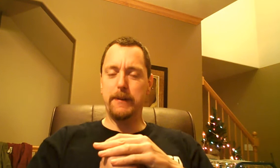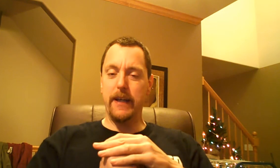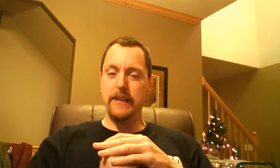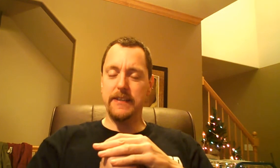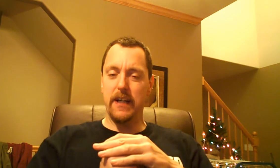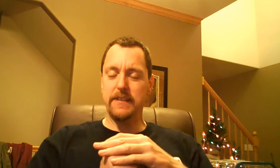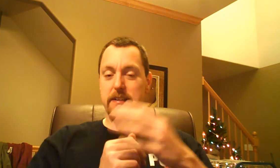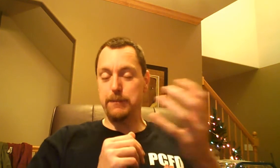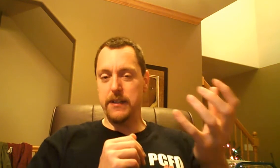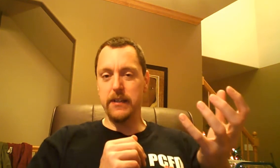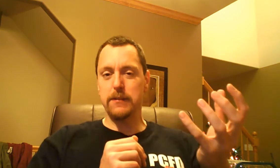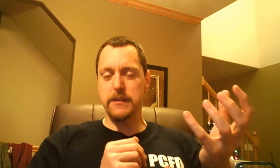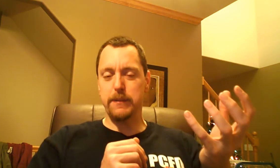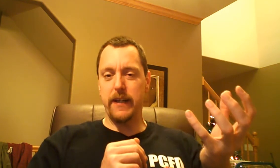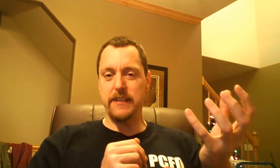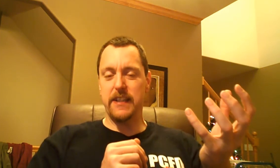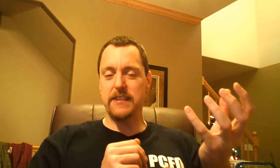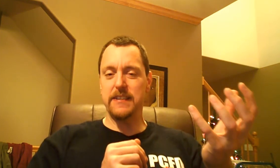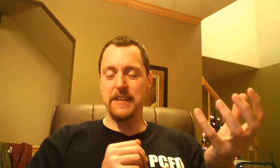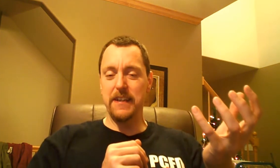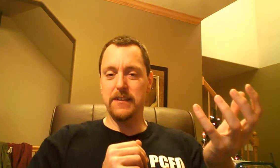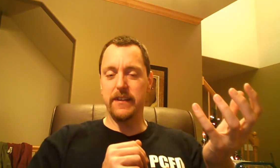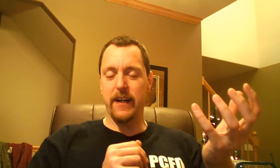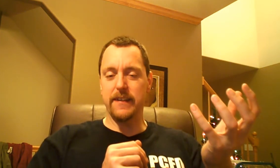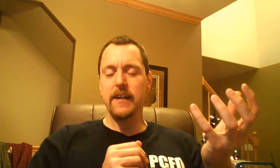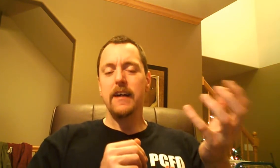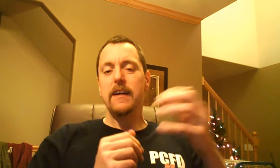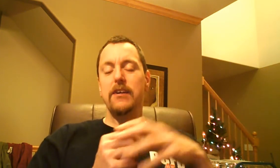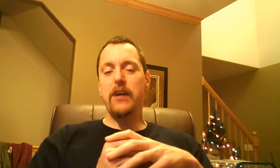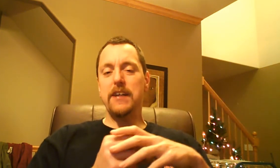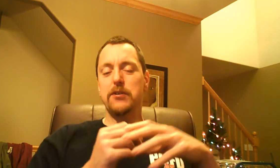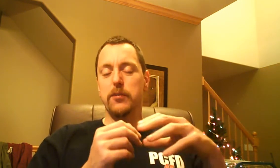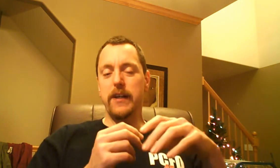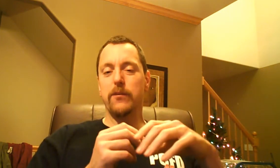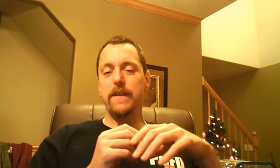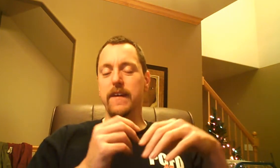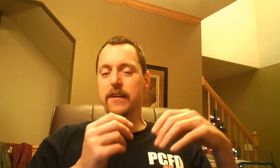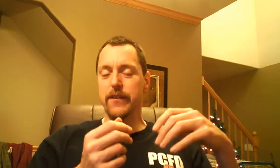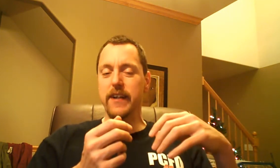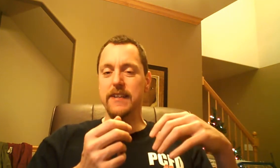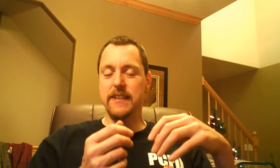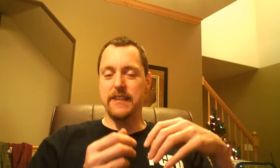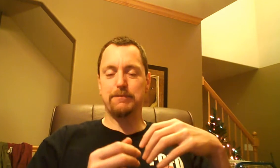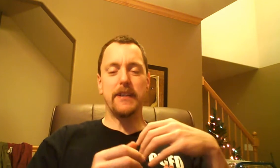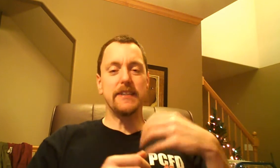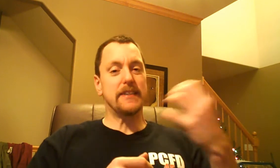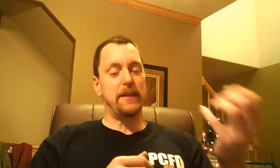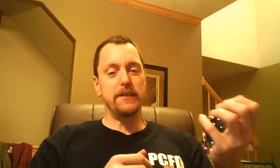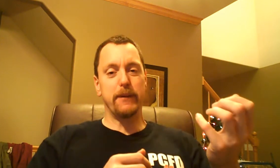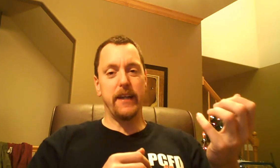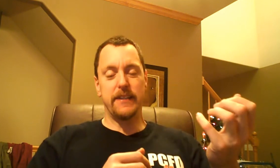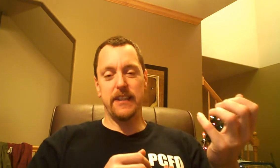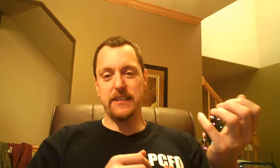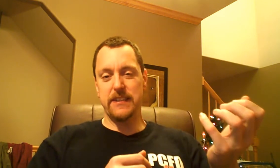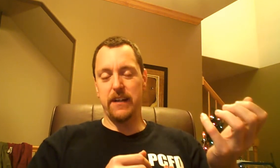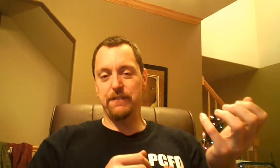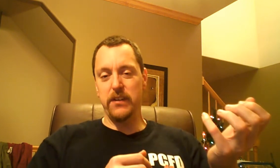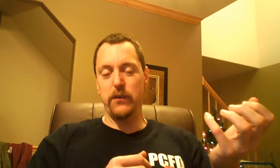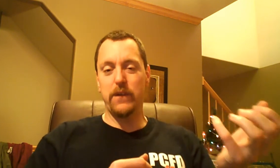spaghetti sauce, that particular spaghetti sauce is legal or not. You've got to read what the ingredients is because some spaghetti sauces are filled with